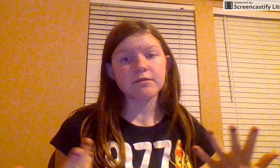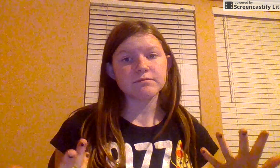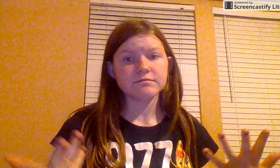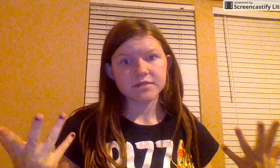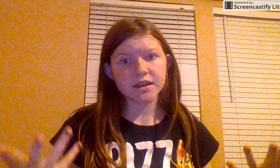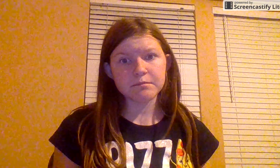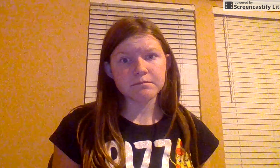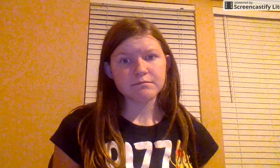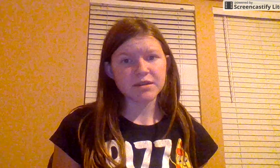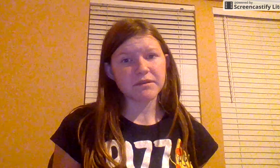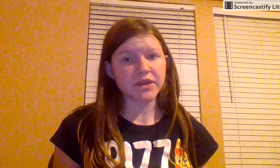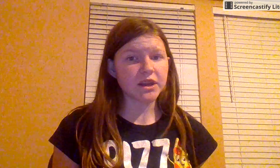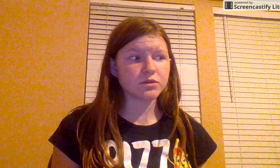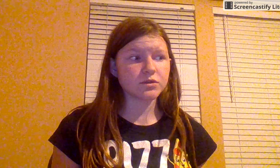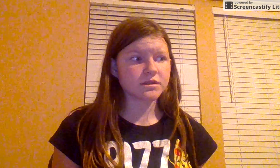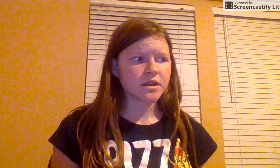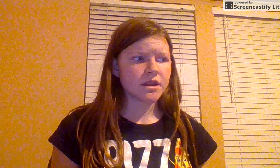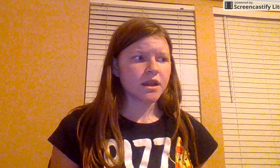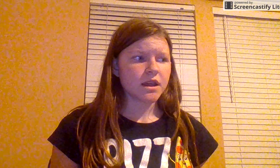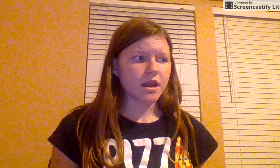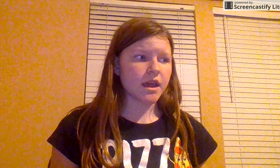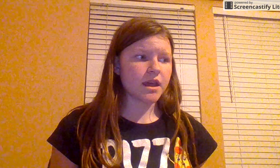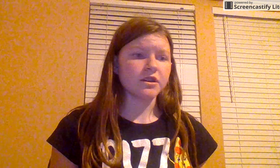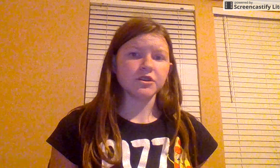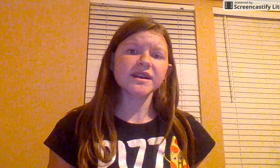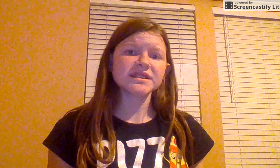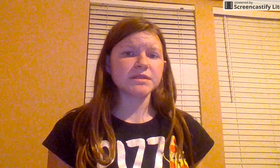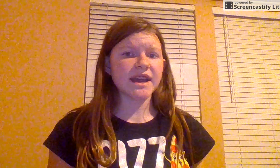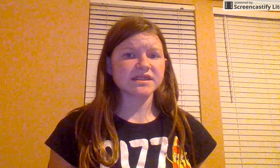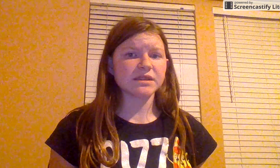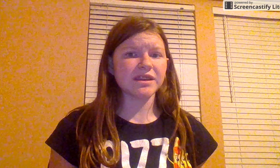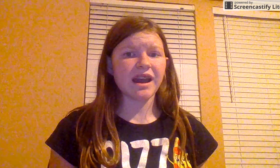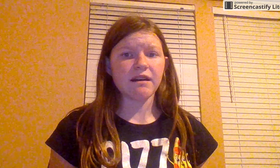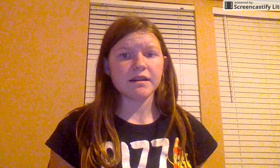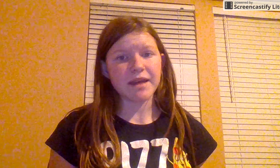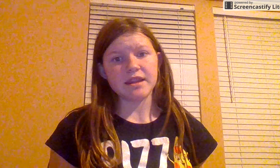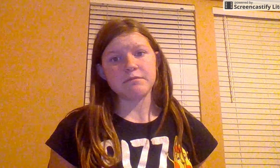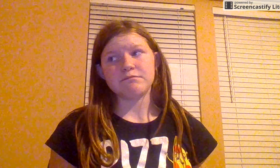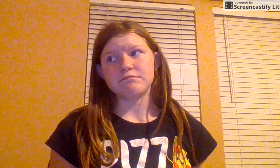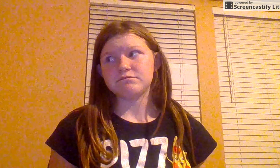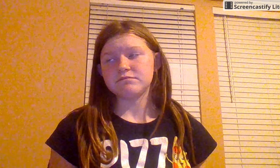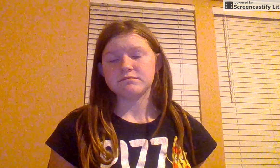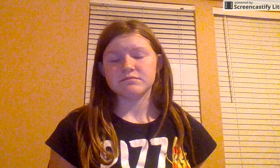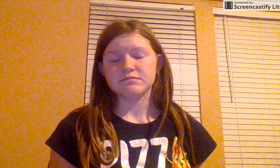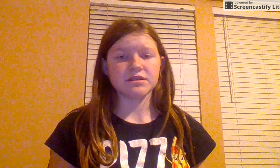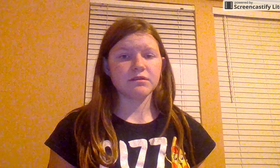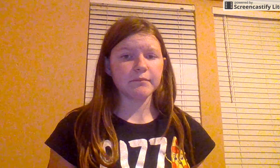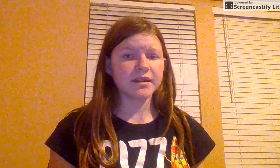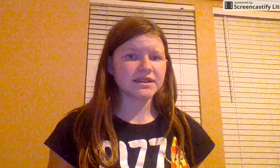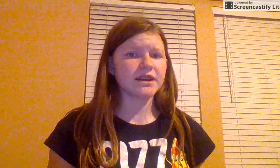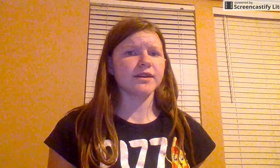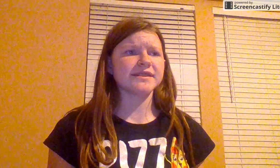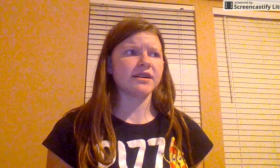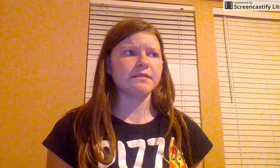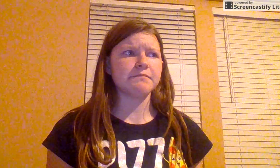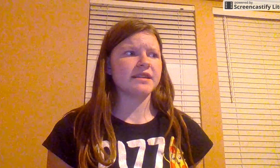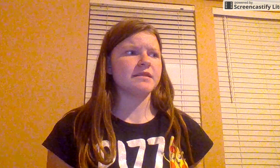him in my videos, and you guys have been asking me how I met him. So, I'm gonna tell you guys how I met him.